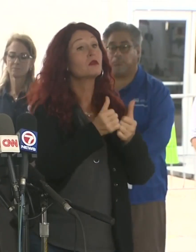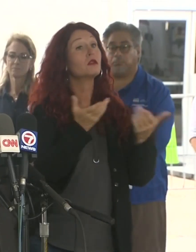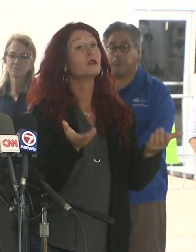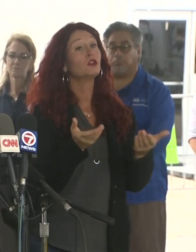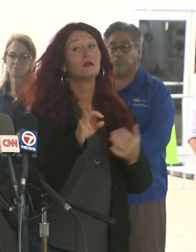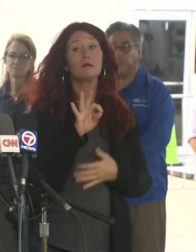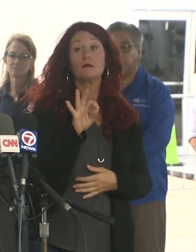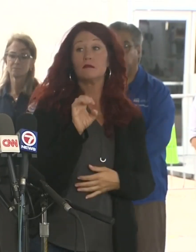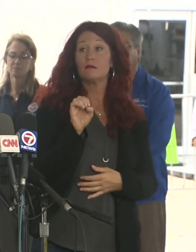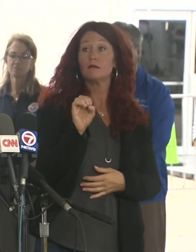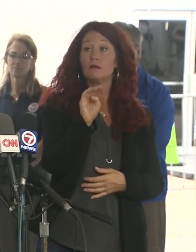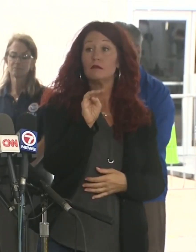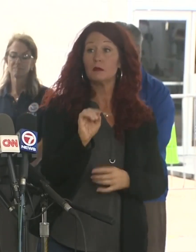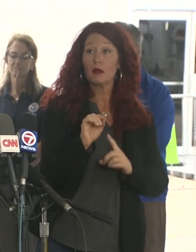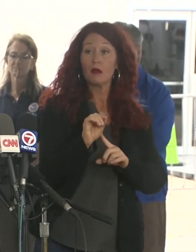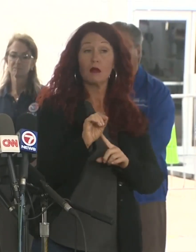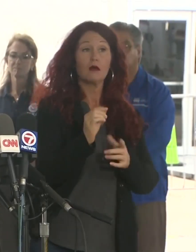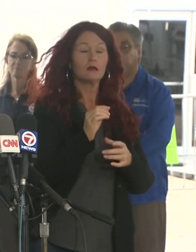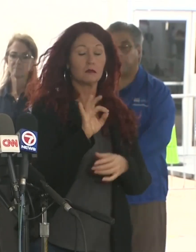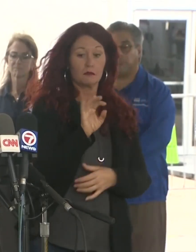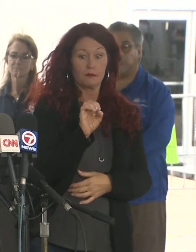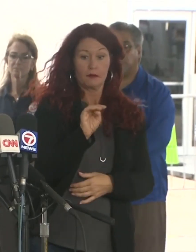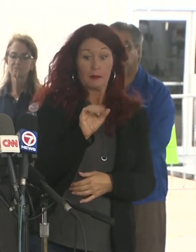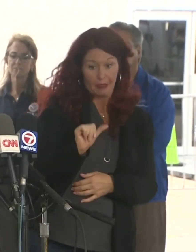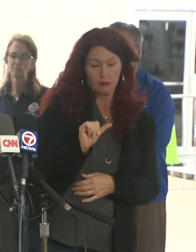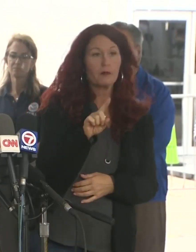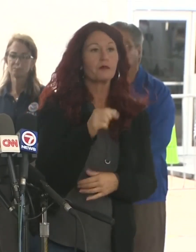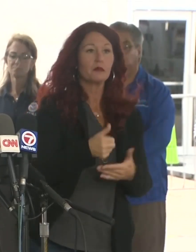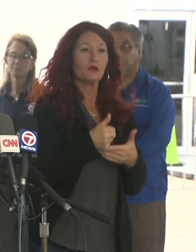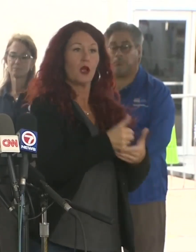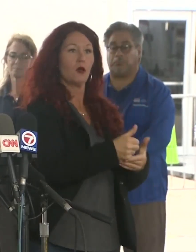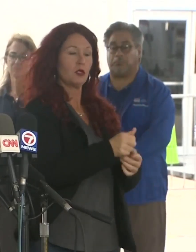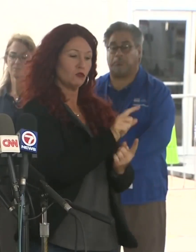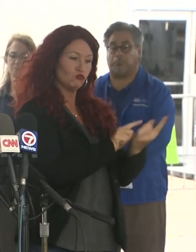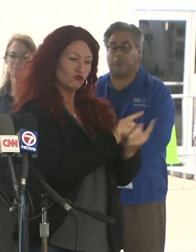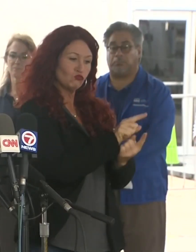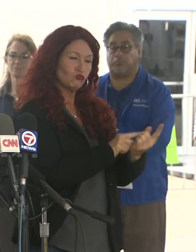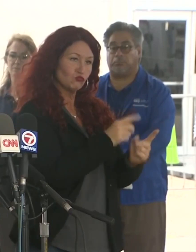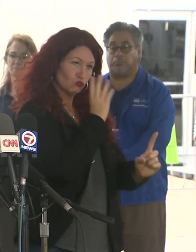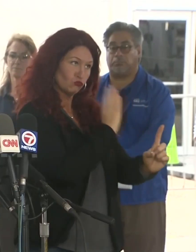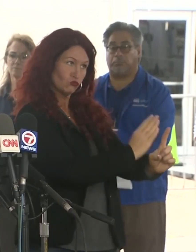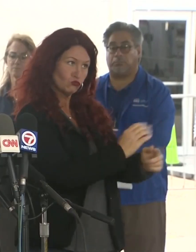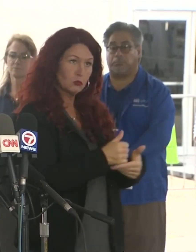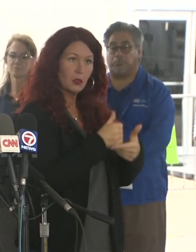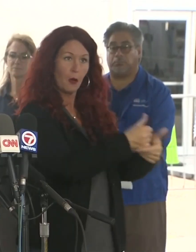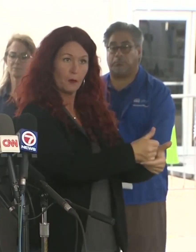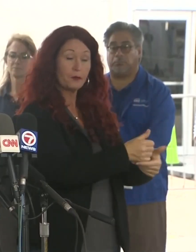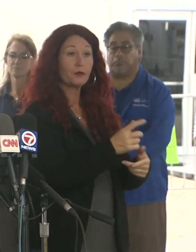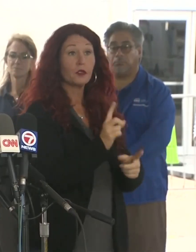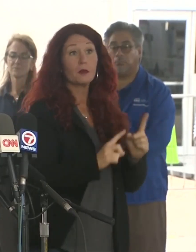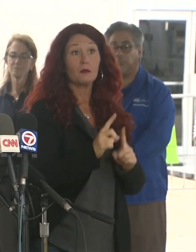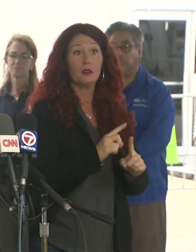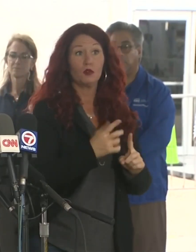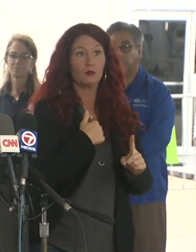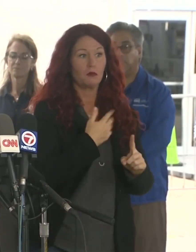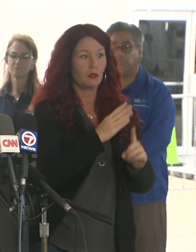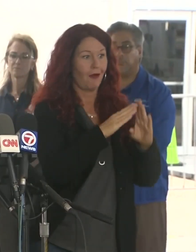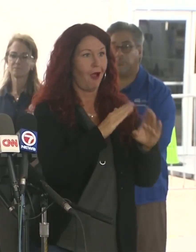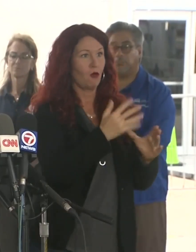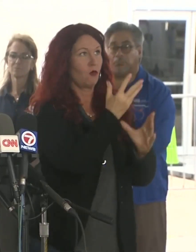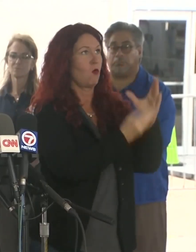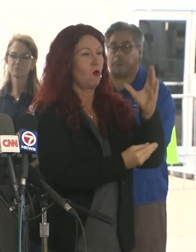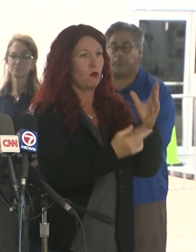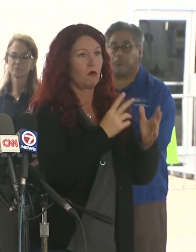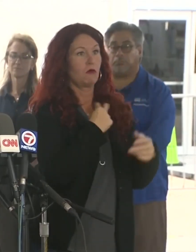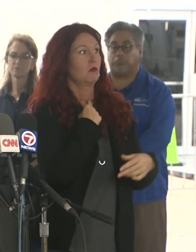providing direct individual assistance, rental assistance for surviving families who want to stay in this area, and especially for those